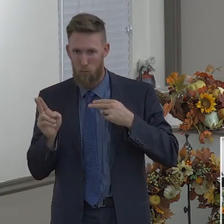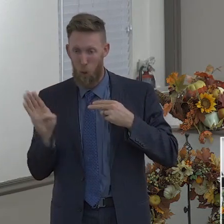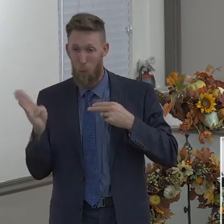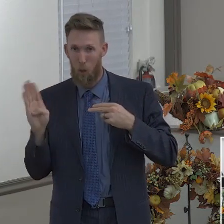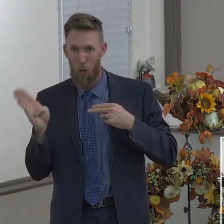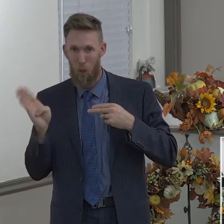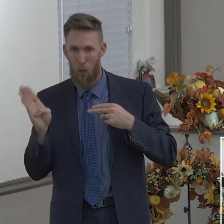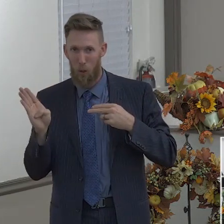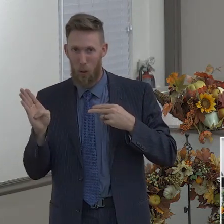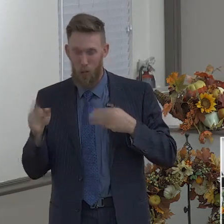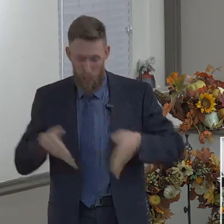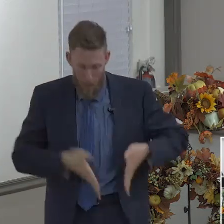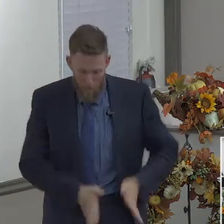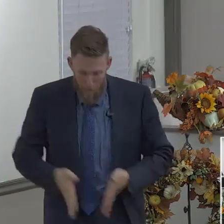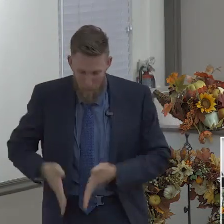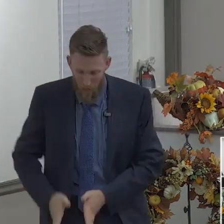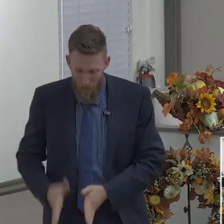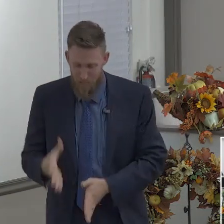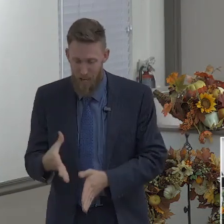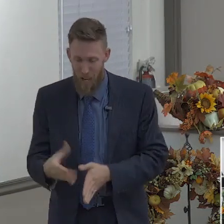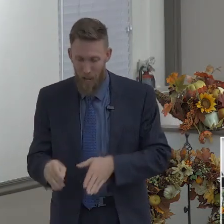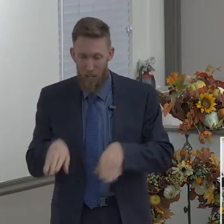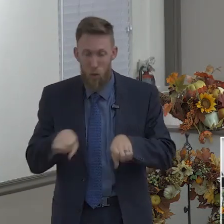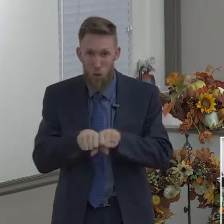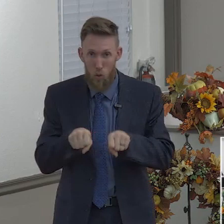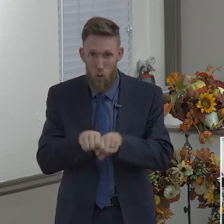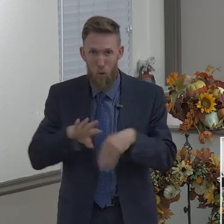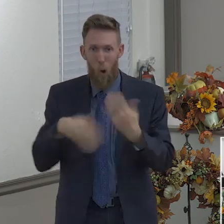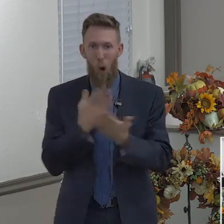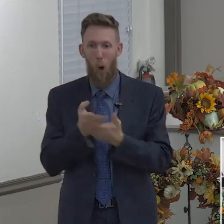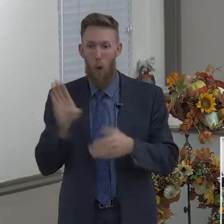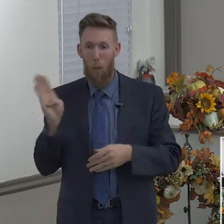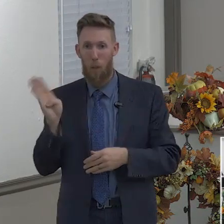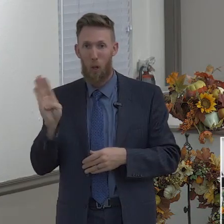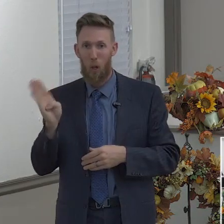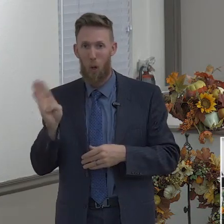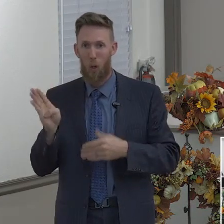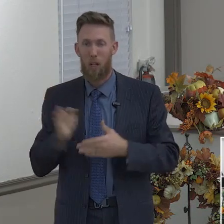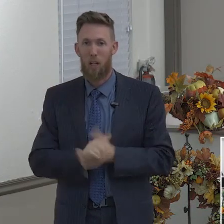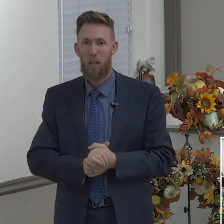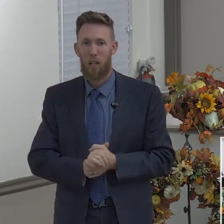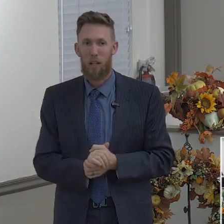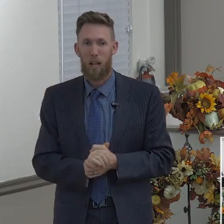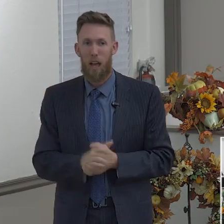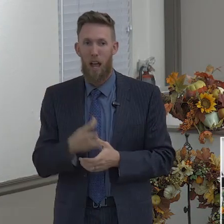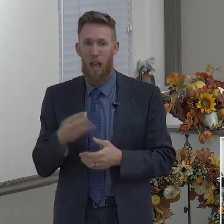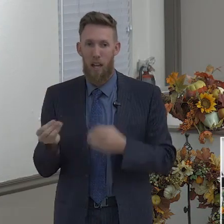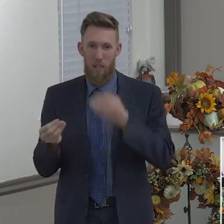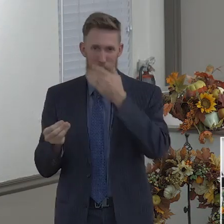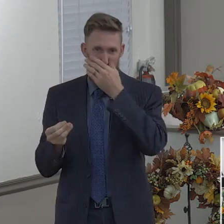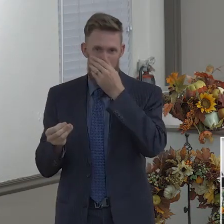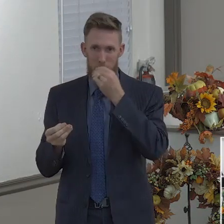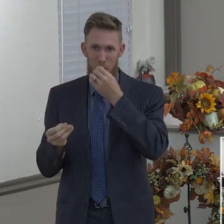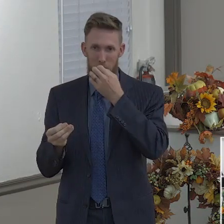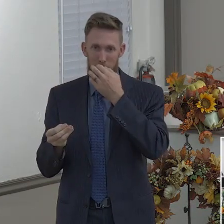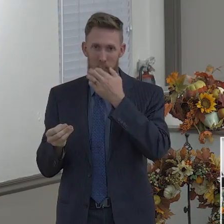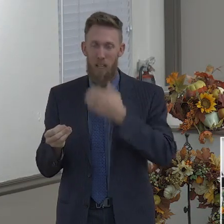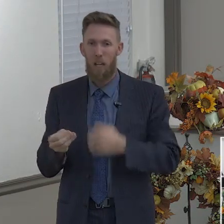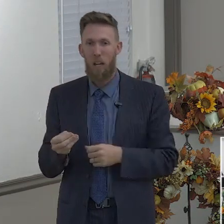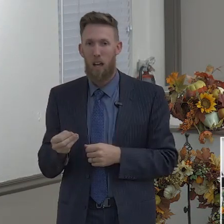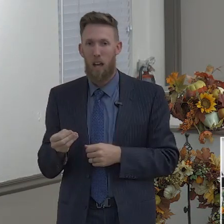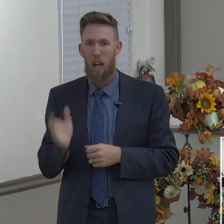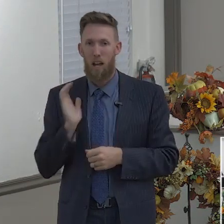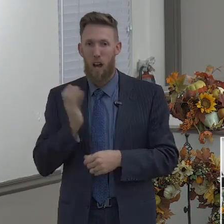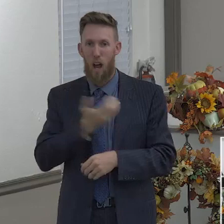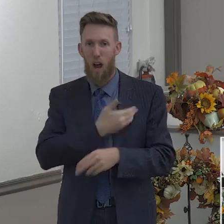team blue, and you guys are going to appreciate the name of our team, we were the junior high class mixed with the 2nd